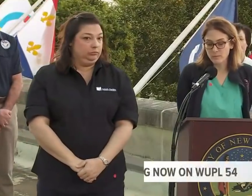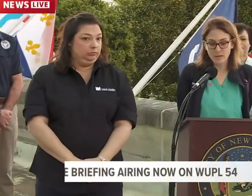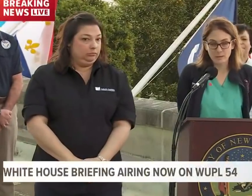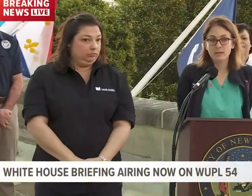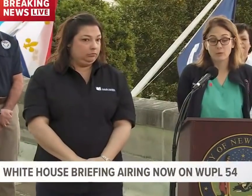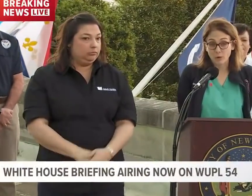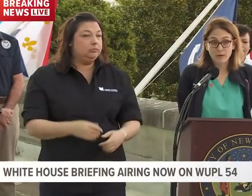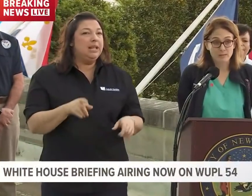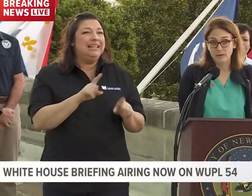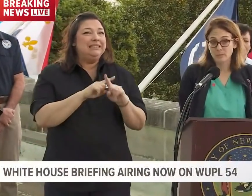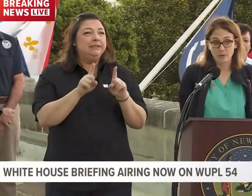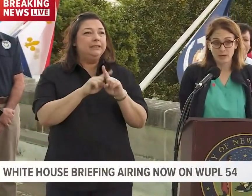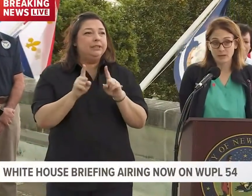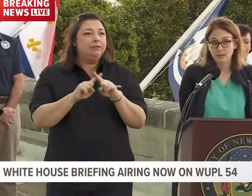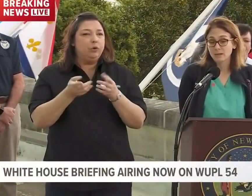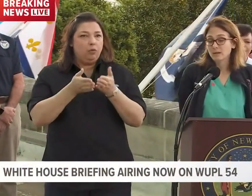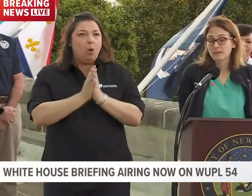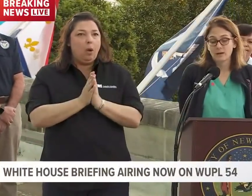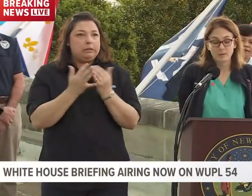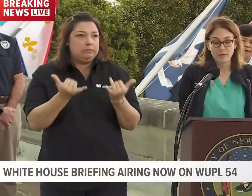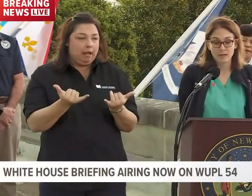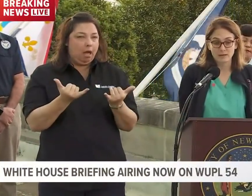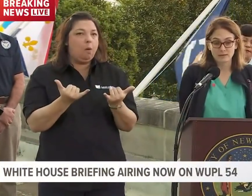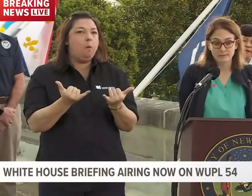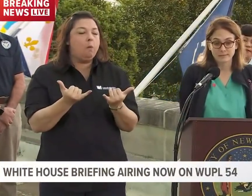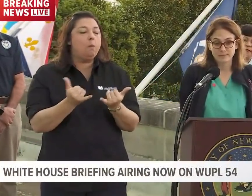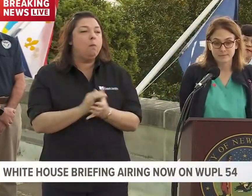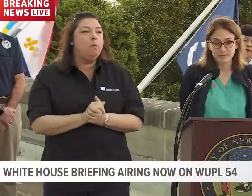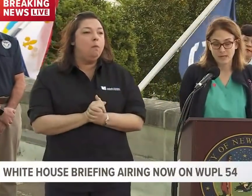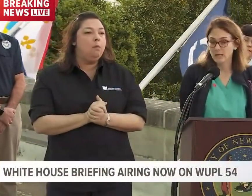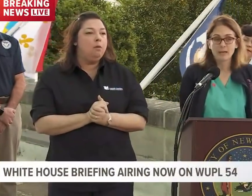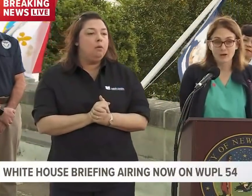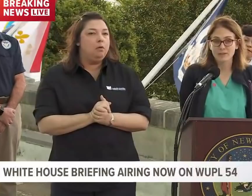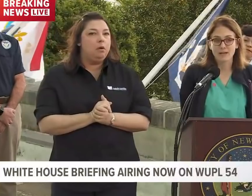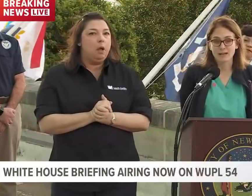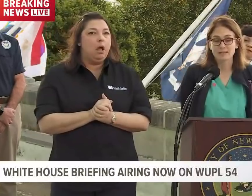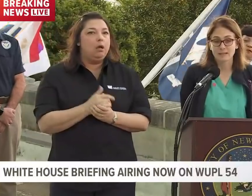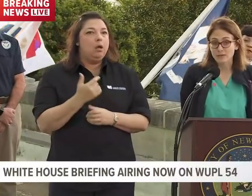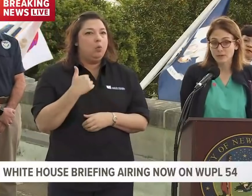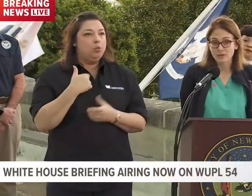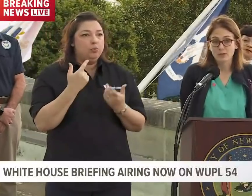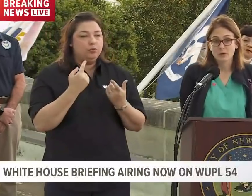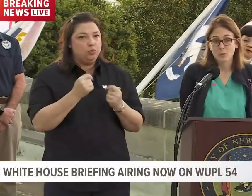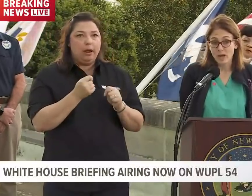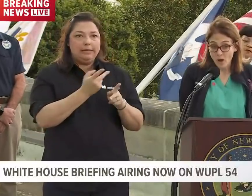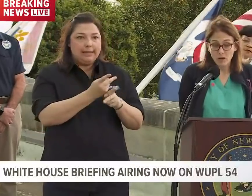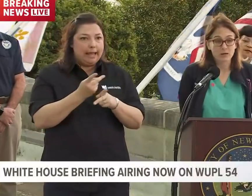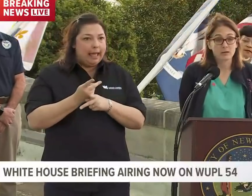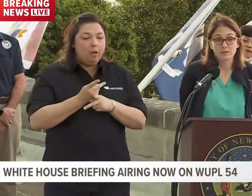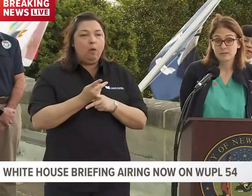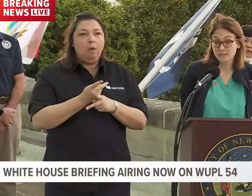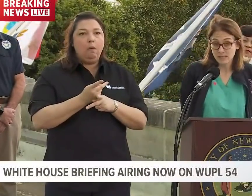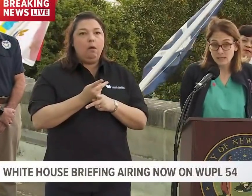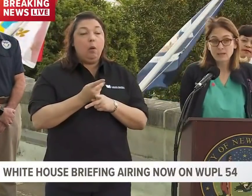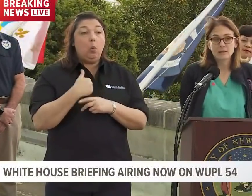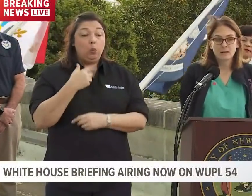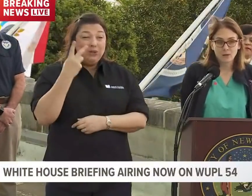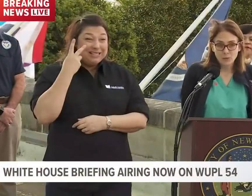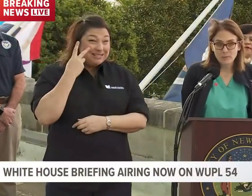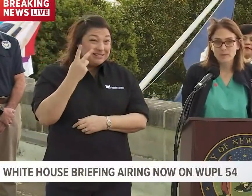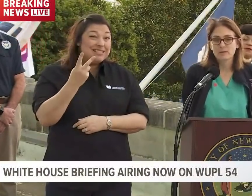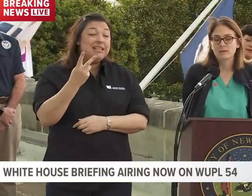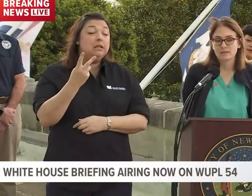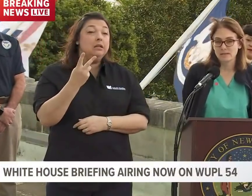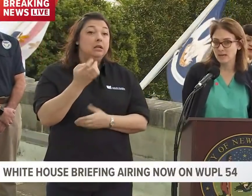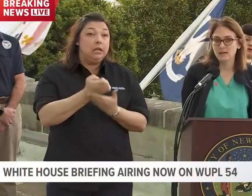city of New Orleans. President Donald Trump and the Coronavirus National Task Force is also holding a news conference at the same time. If you'd like to